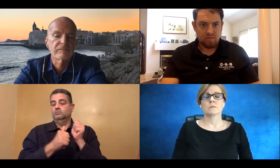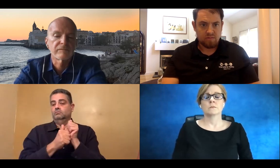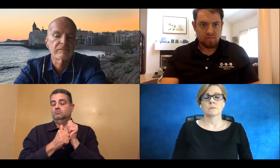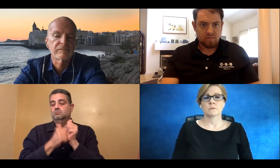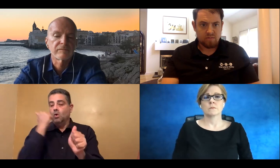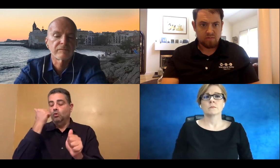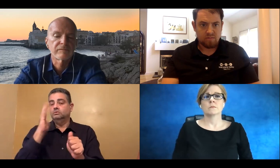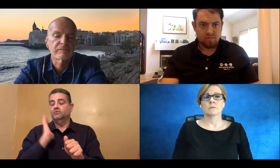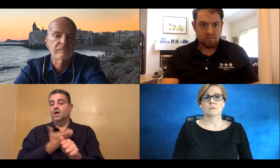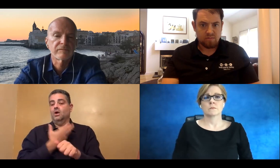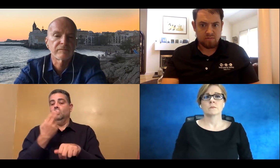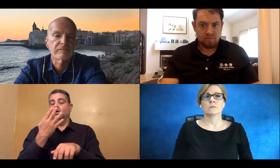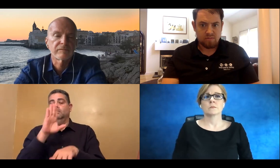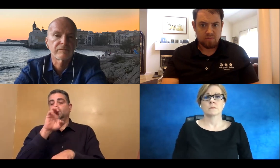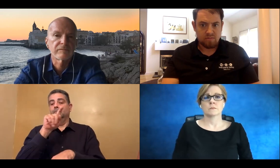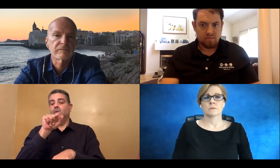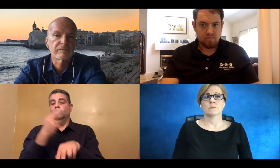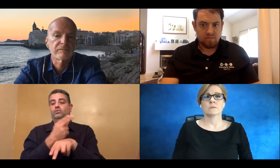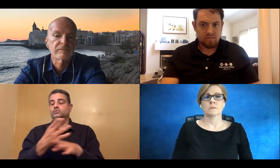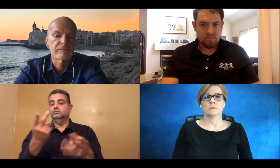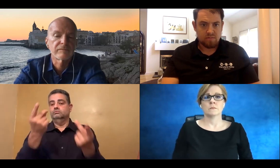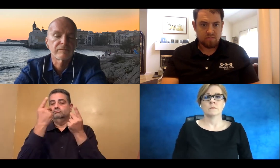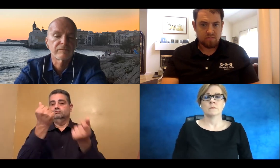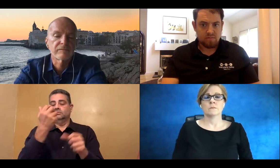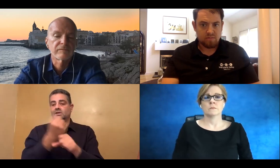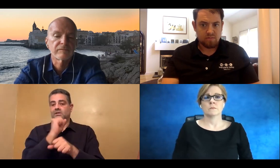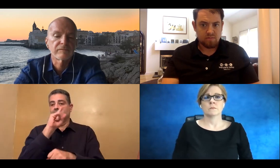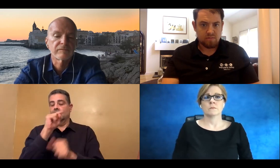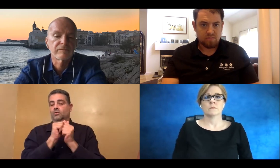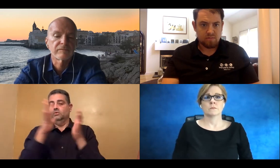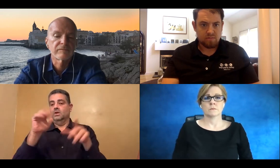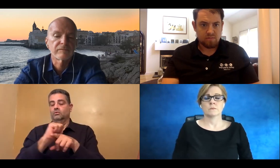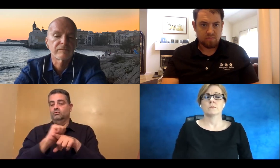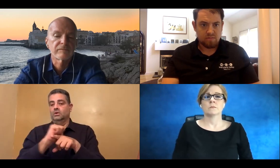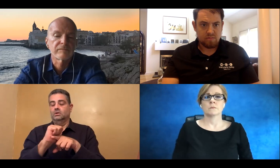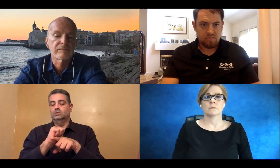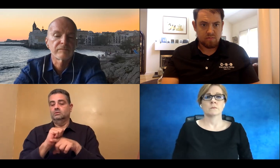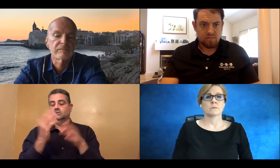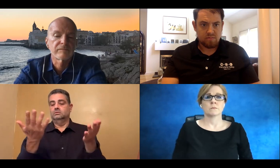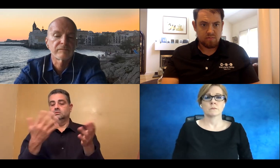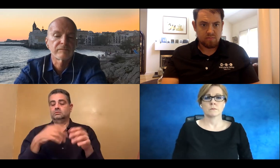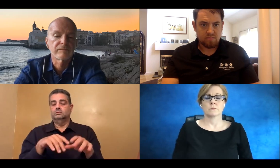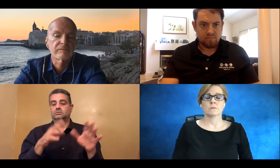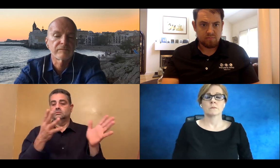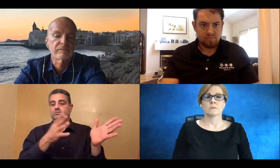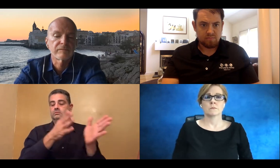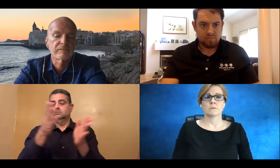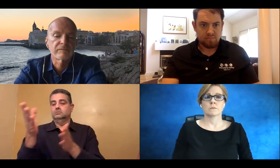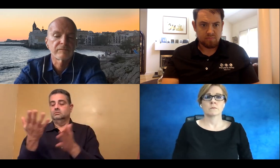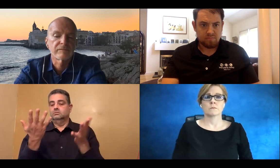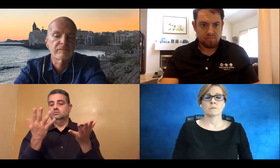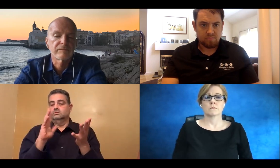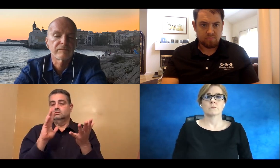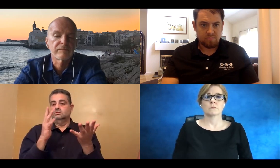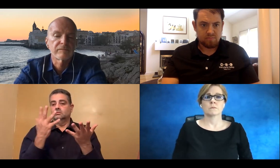We wanted to make it as intuitive as possible for the most of our beta testers were able to pick it up pretty